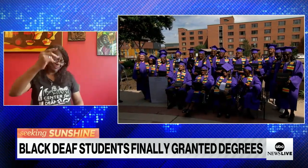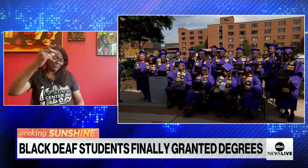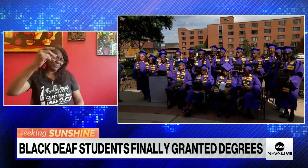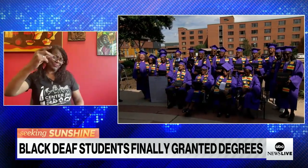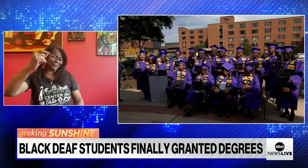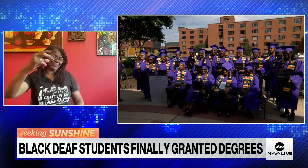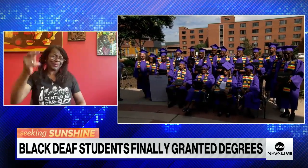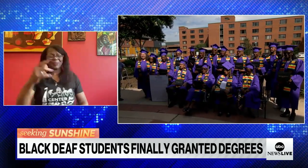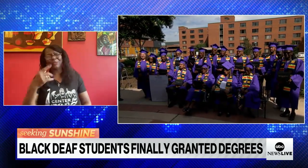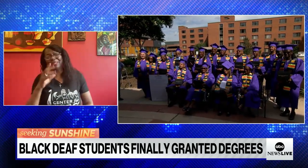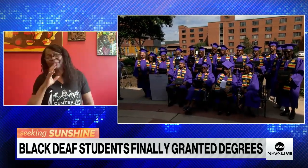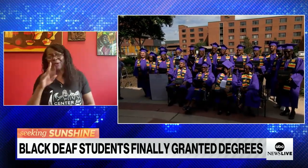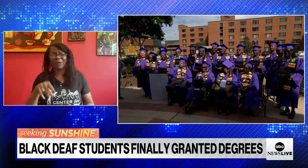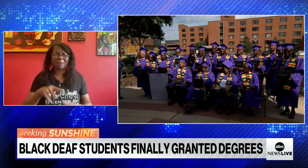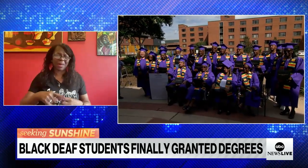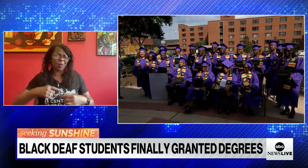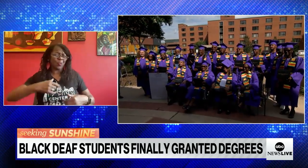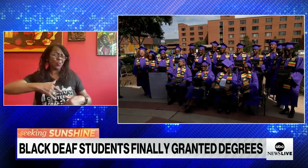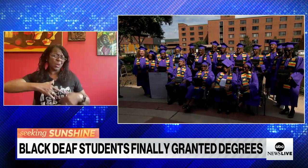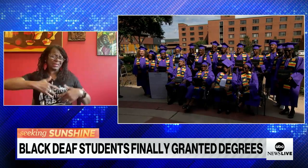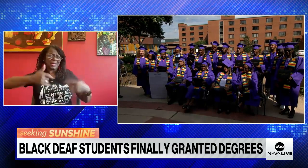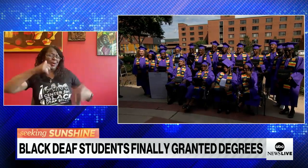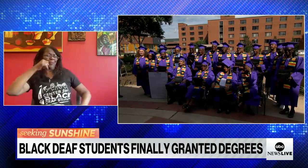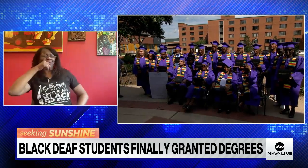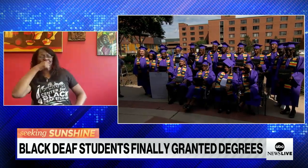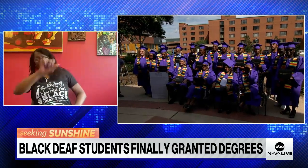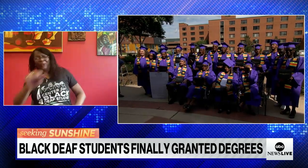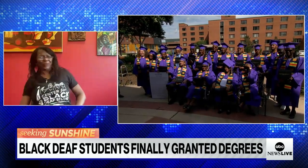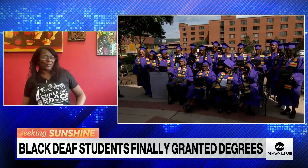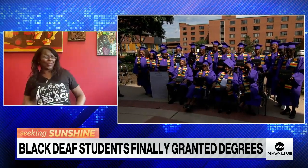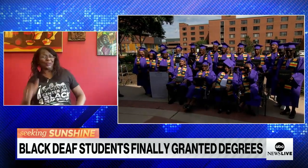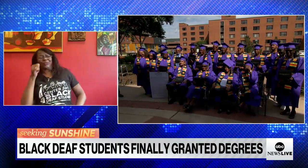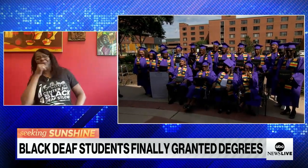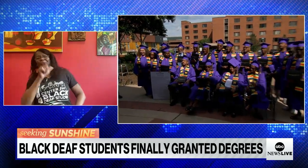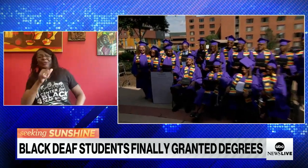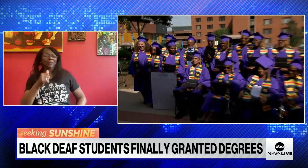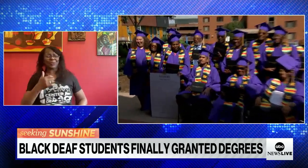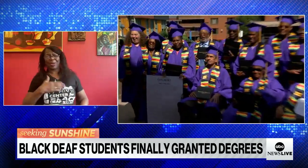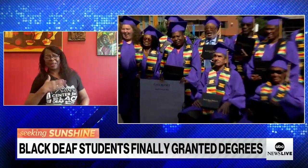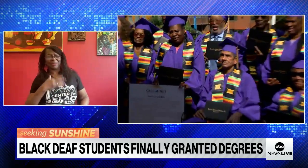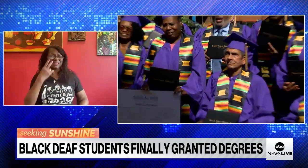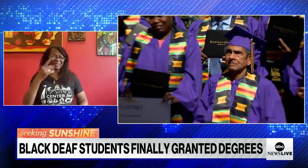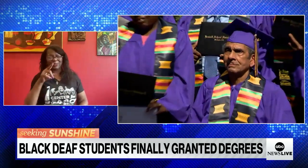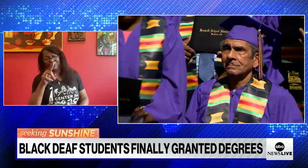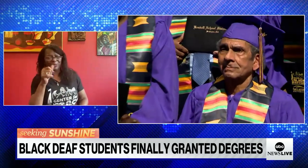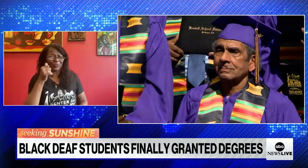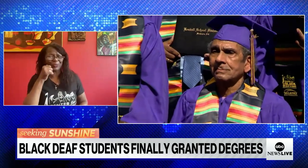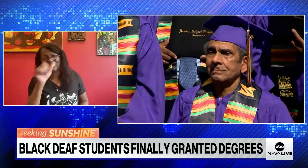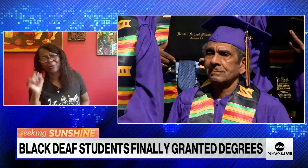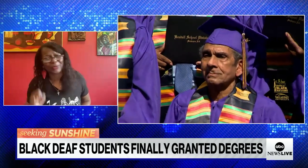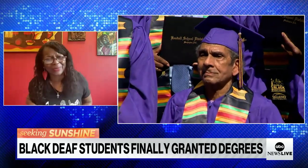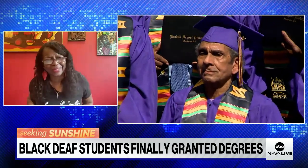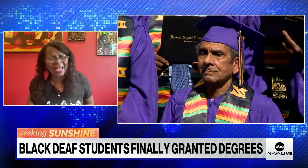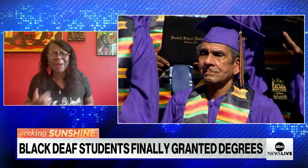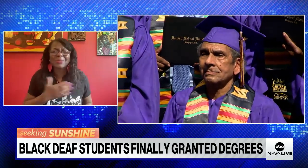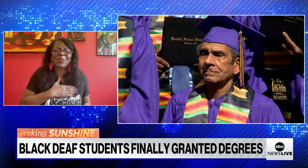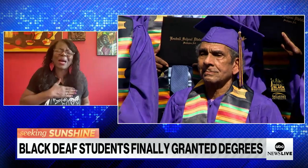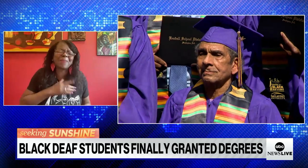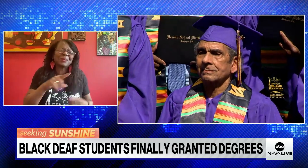for our listeners who may not be familiar, you know, black ASL is essentially a way that you're able to communicate, you know,